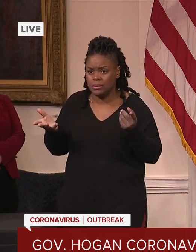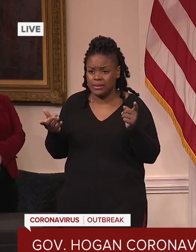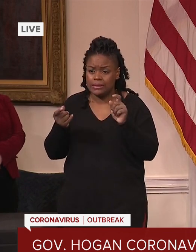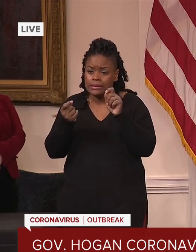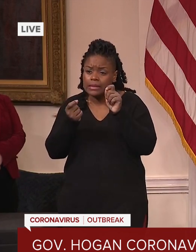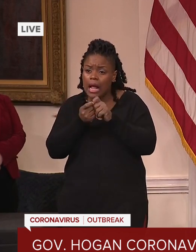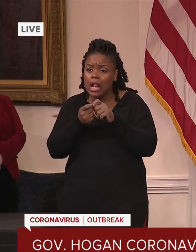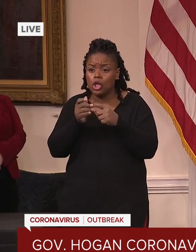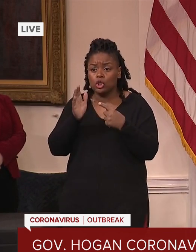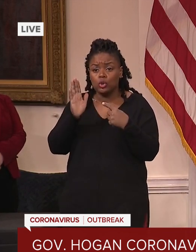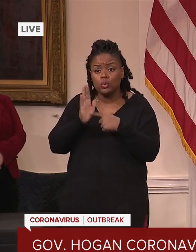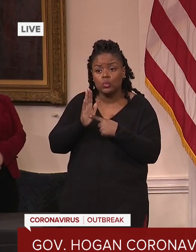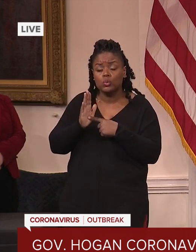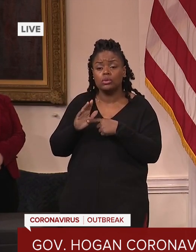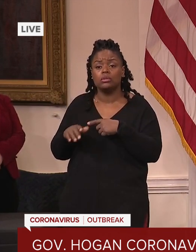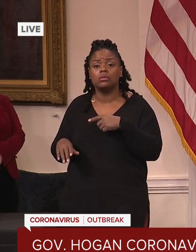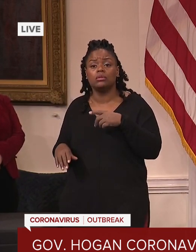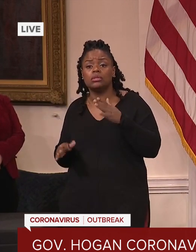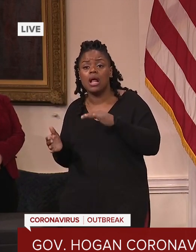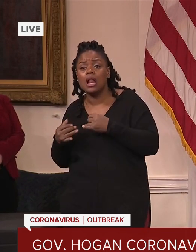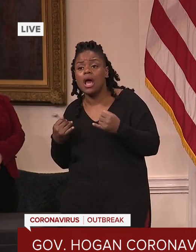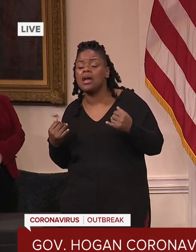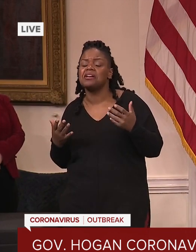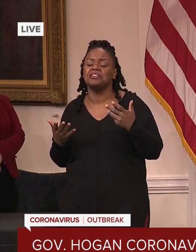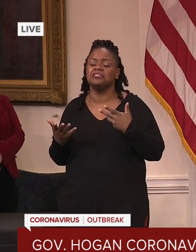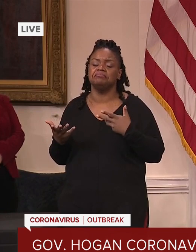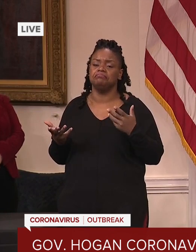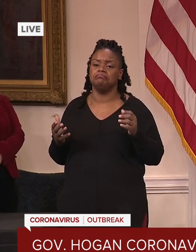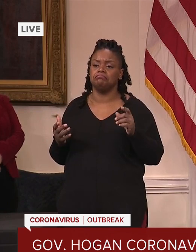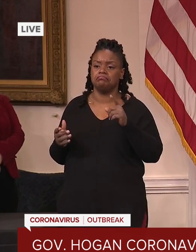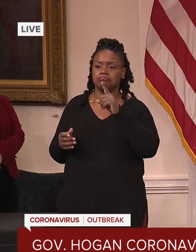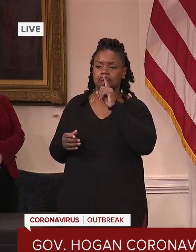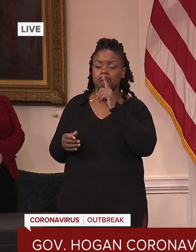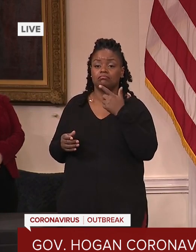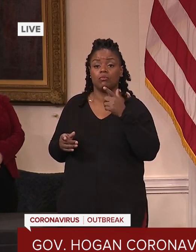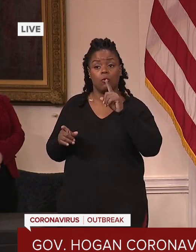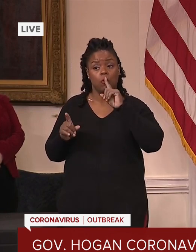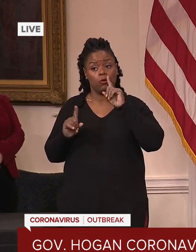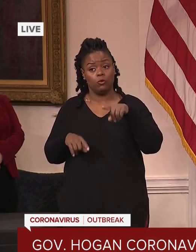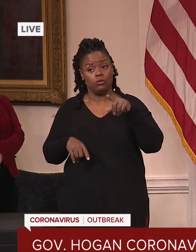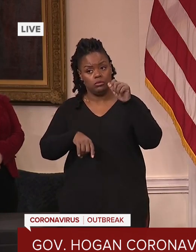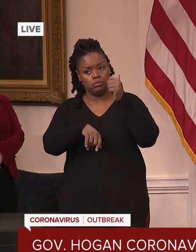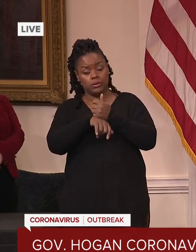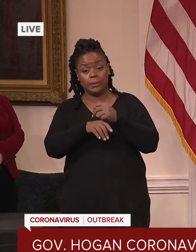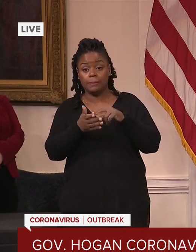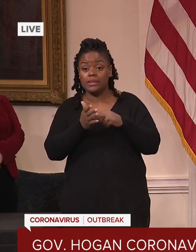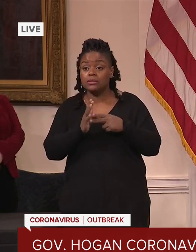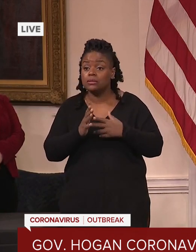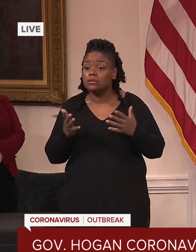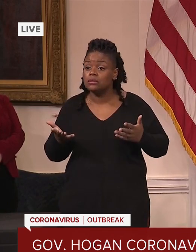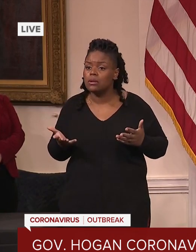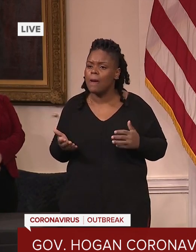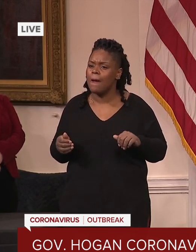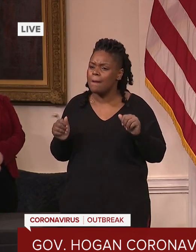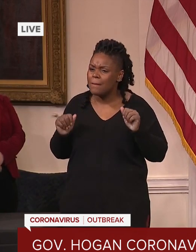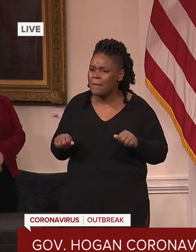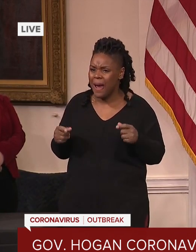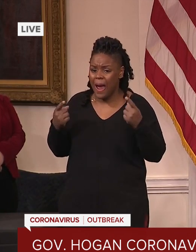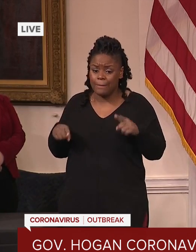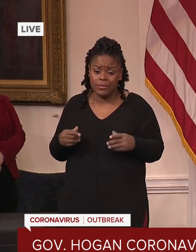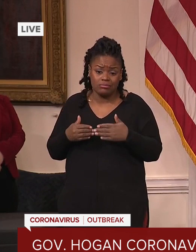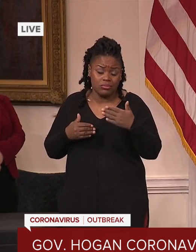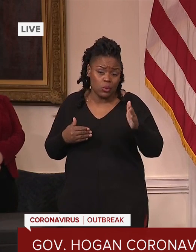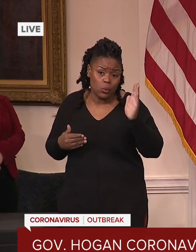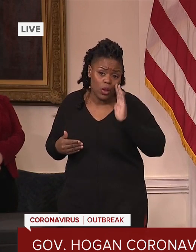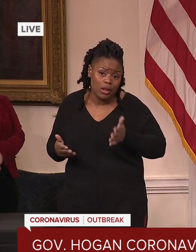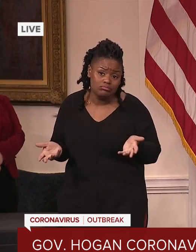We just have the ability. And now to say we may have the option to do this. It's not saying if you